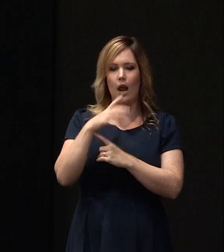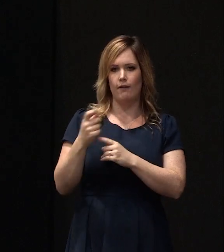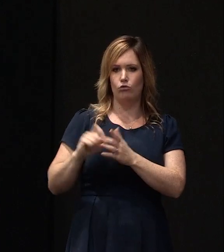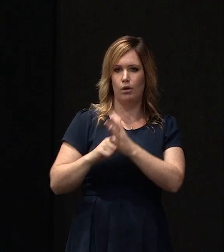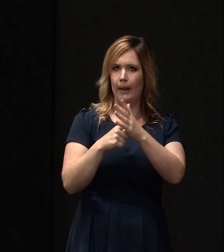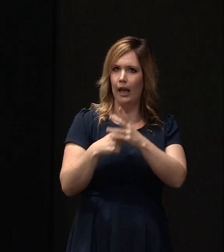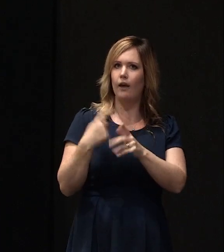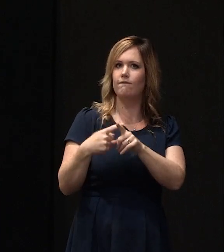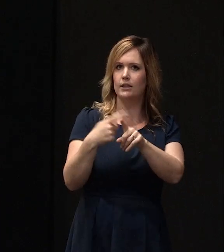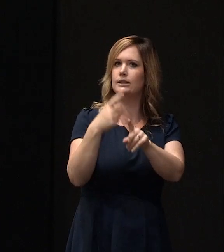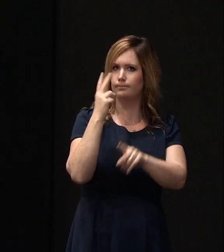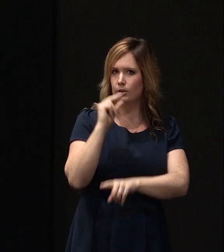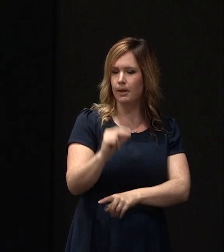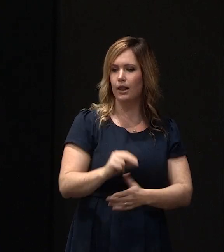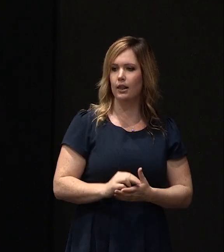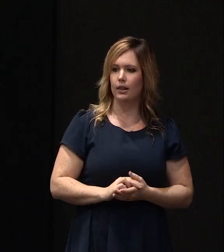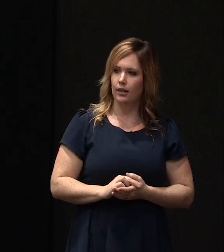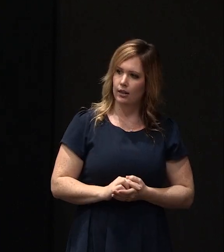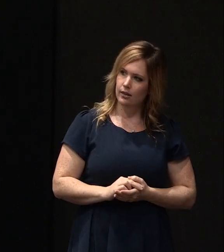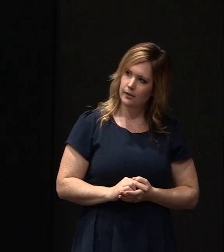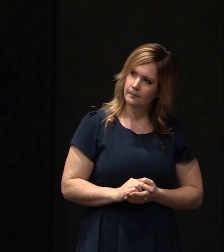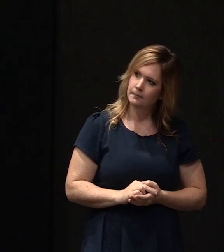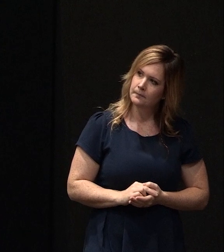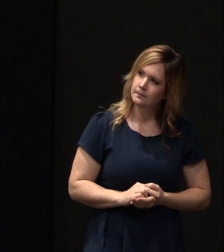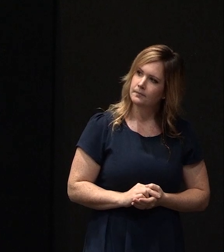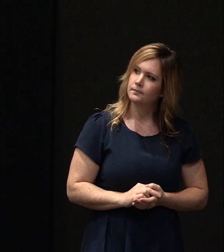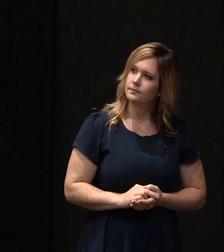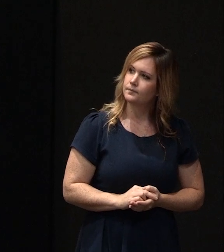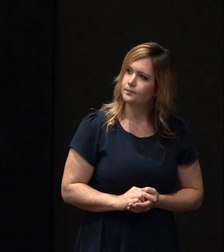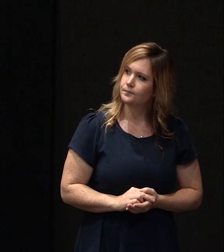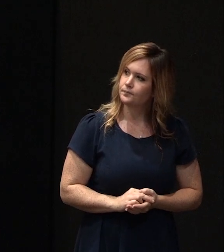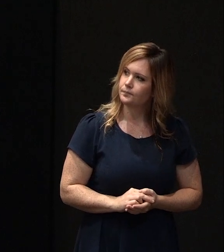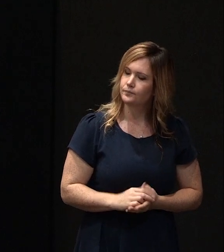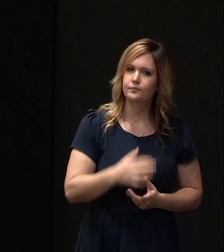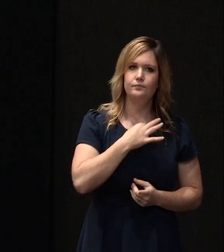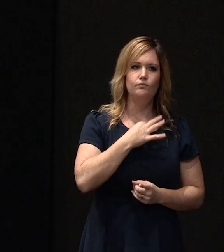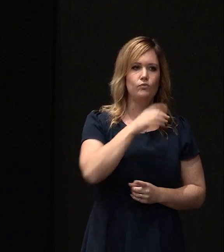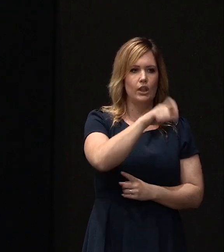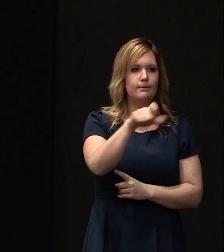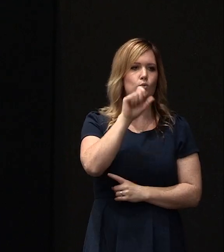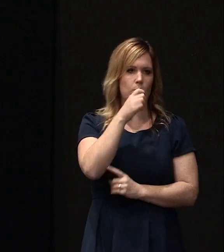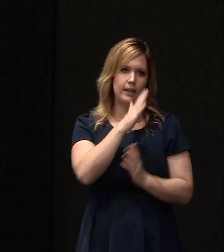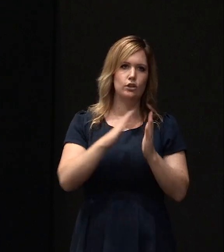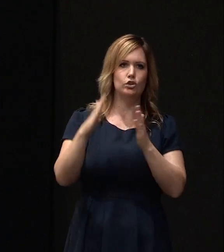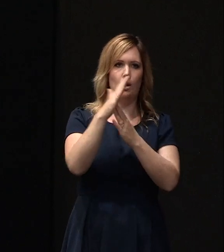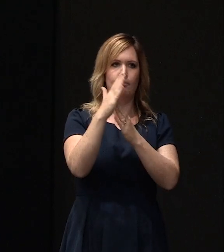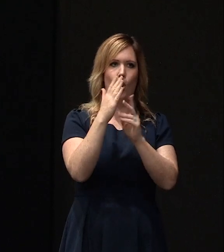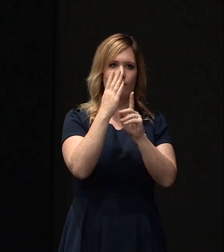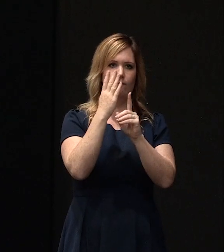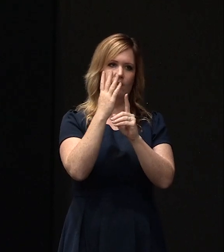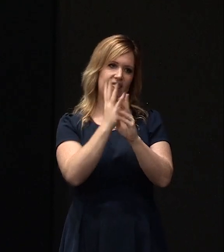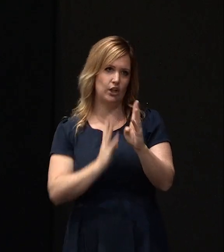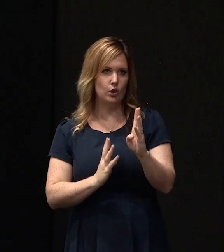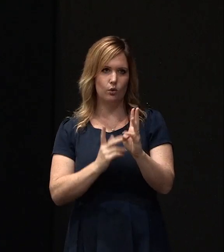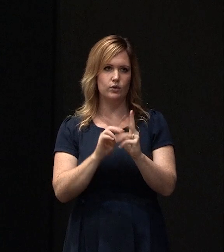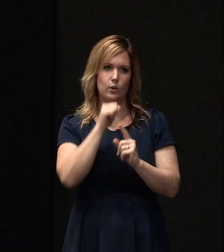So with our program of work, we've got the vulnerable customers, as most insurers do, right at the front of the queue and we want to deal with them straight away. So if there are health issues,